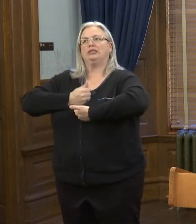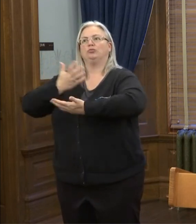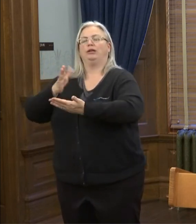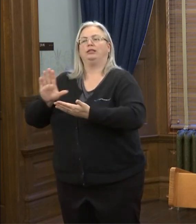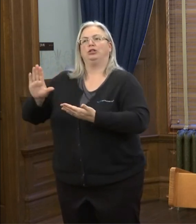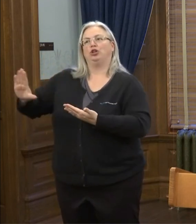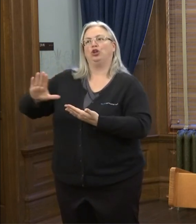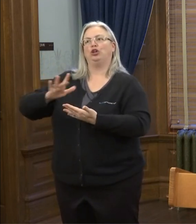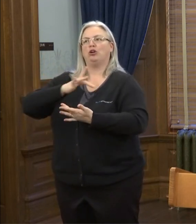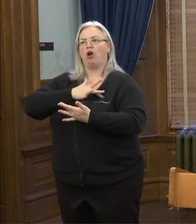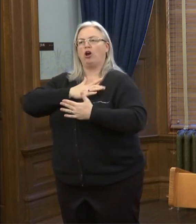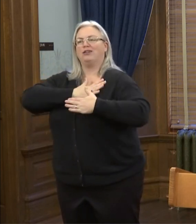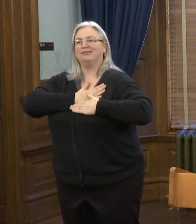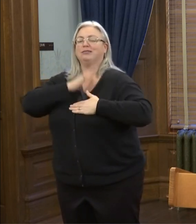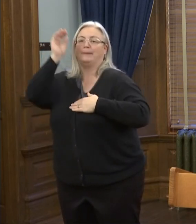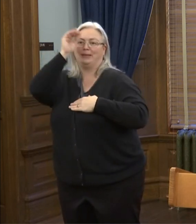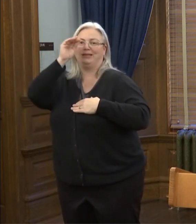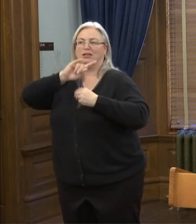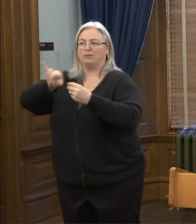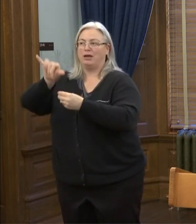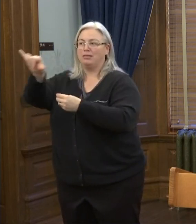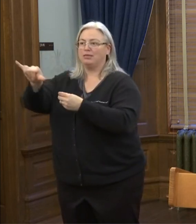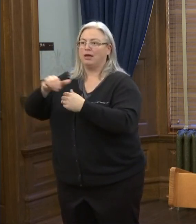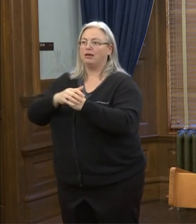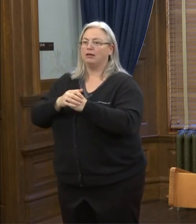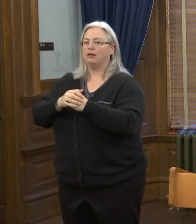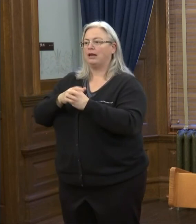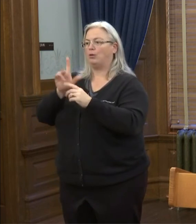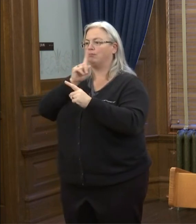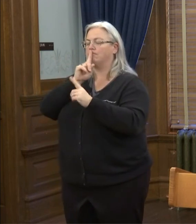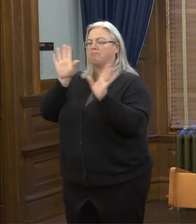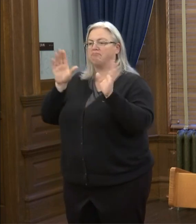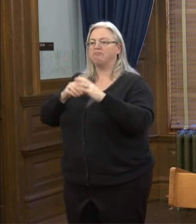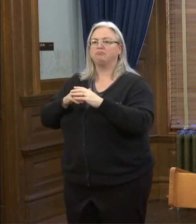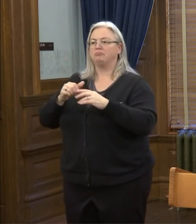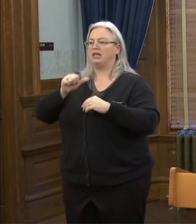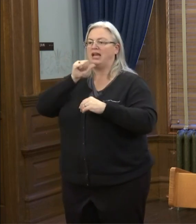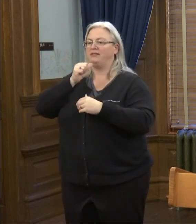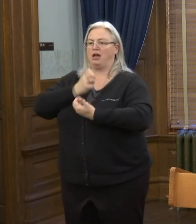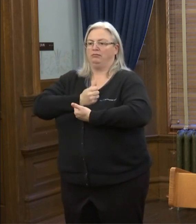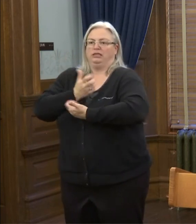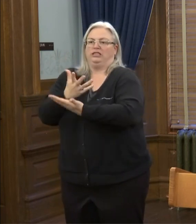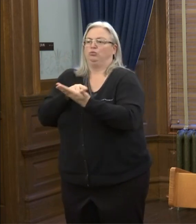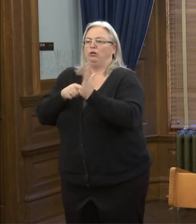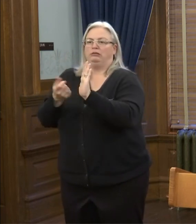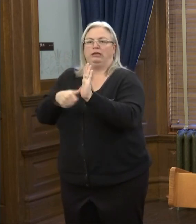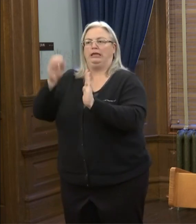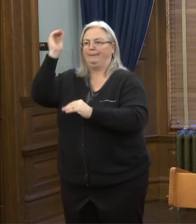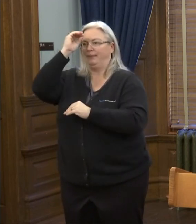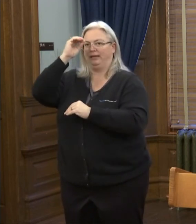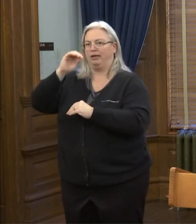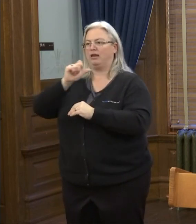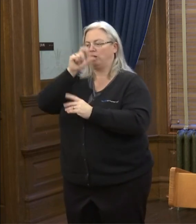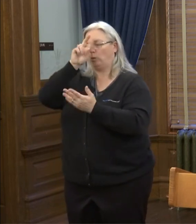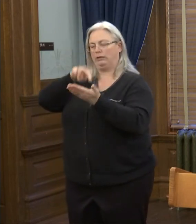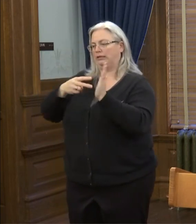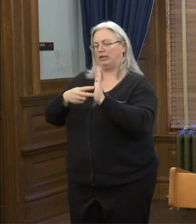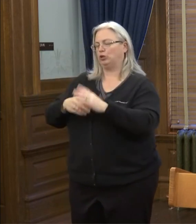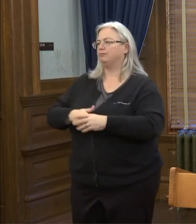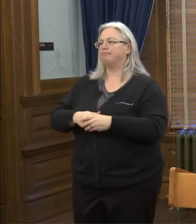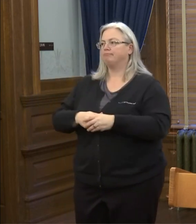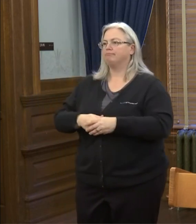uh, her heartfelt opinion about that and I will leave it at that. I have not expressed, uh, an opinion about that and I don't intend to.